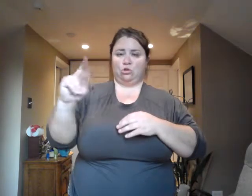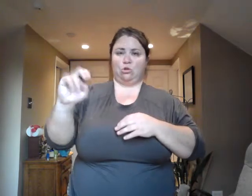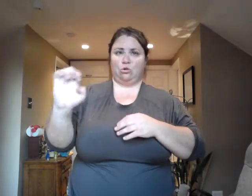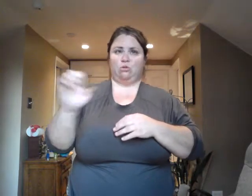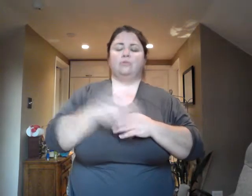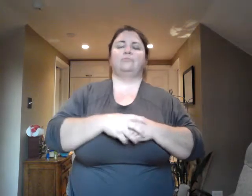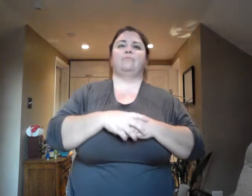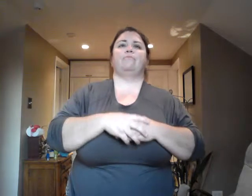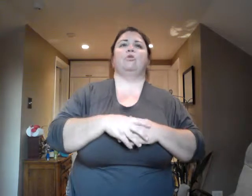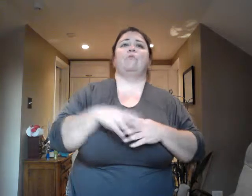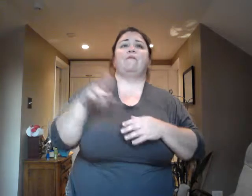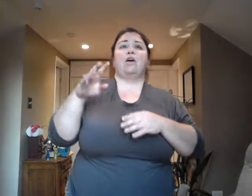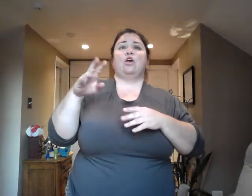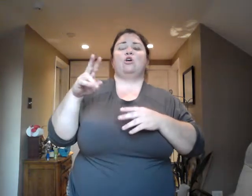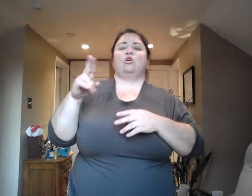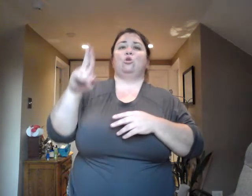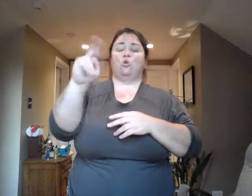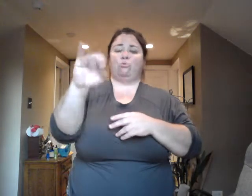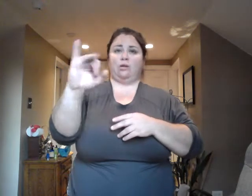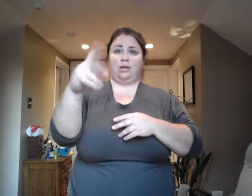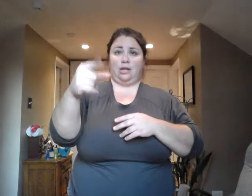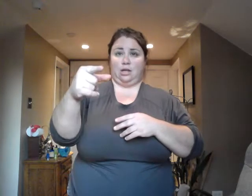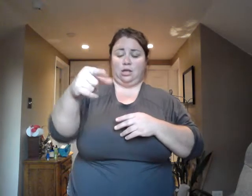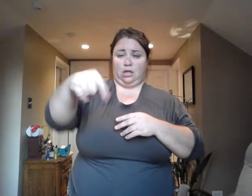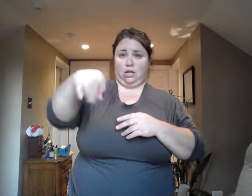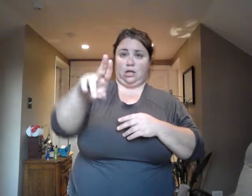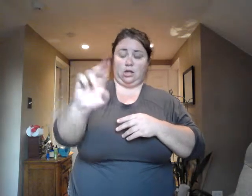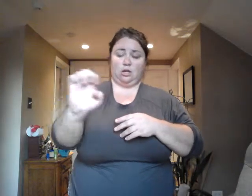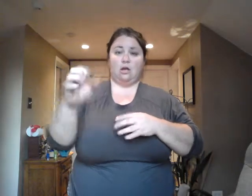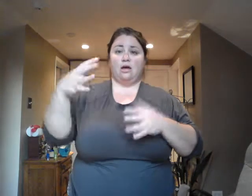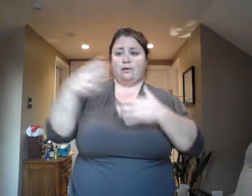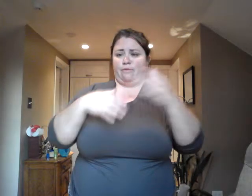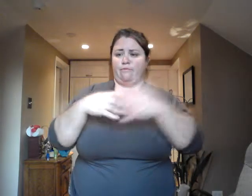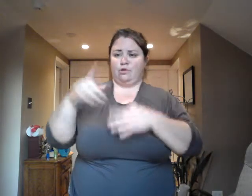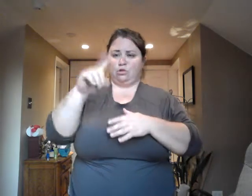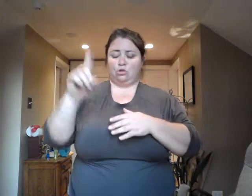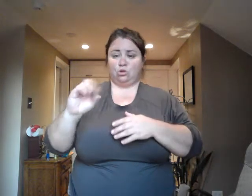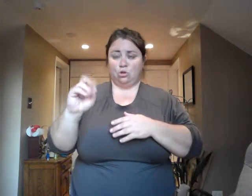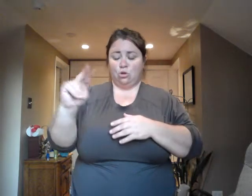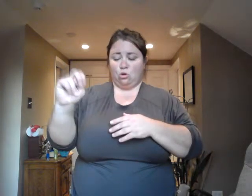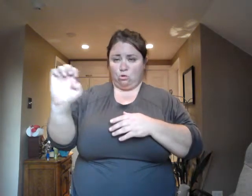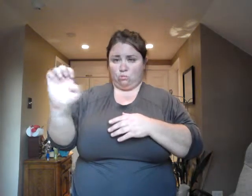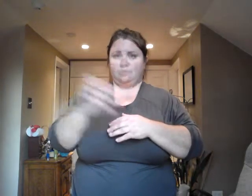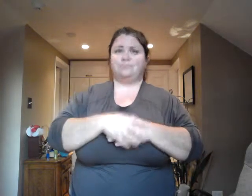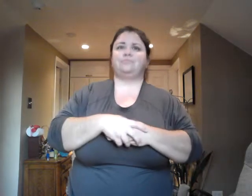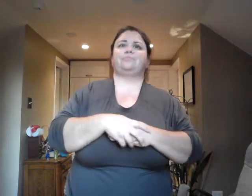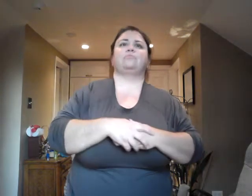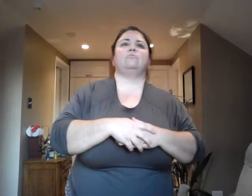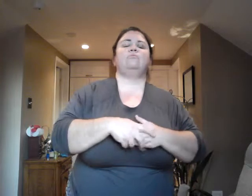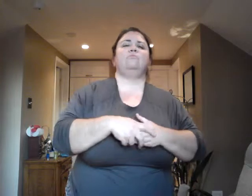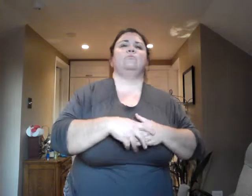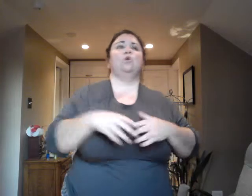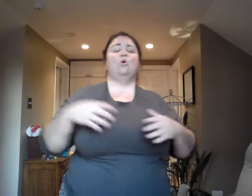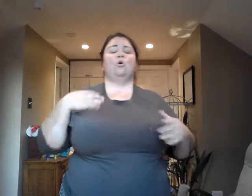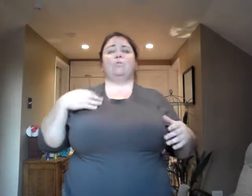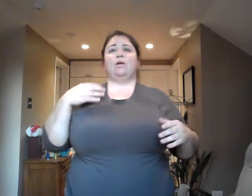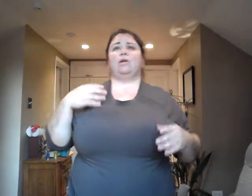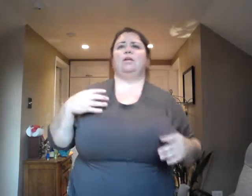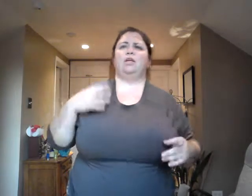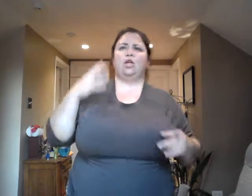comfort zone based on our own past experiences, our perceptions of our capabilities, and our willingness